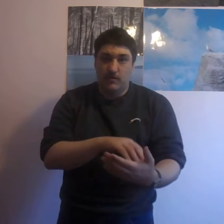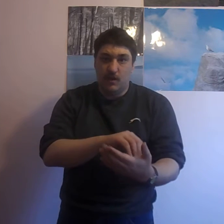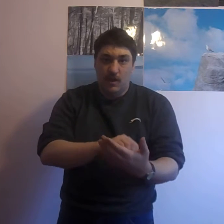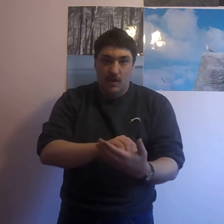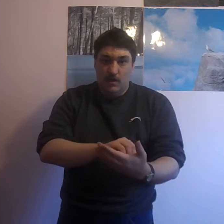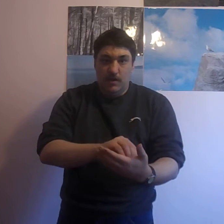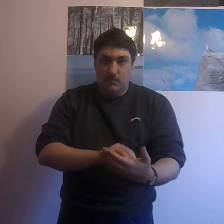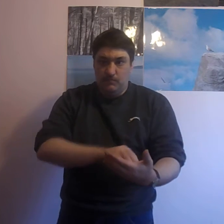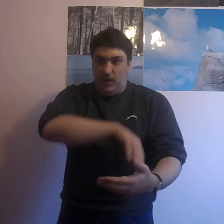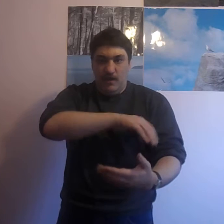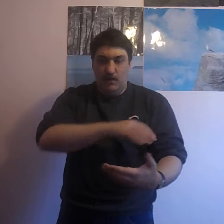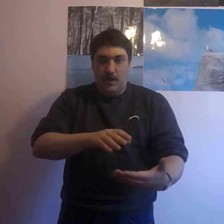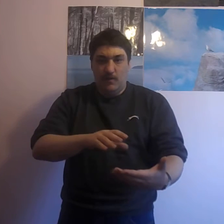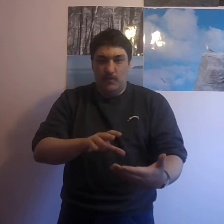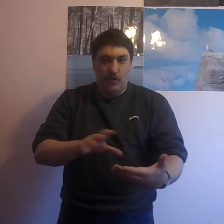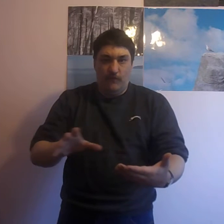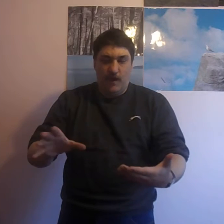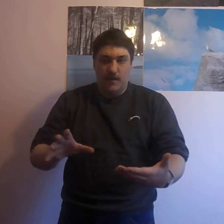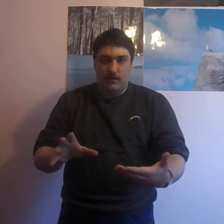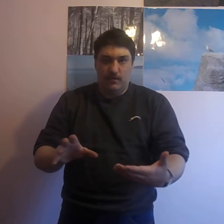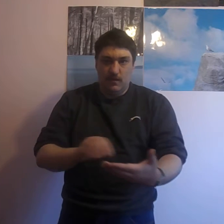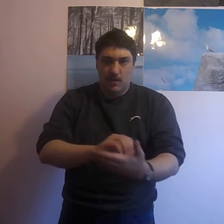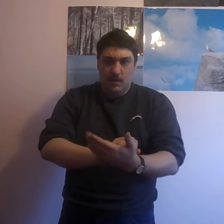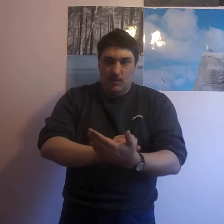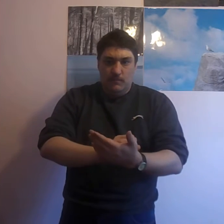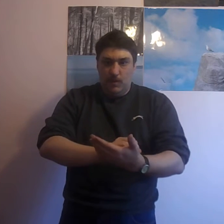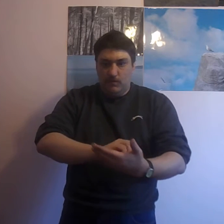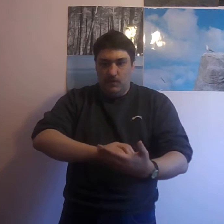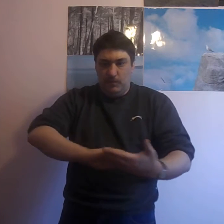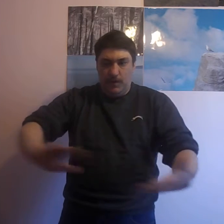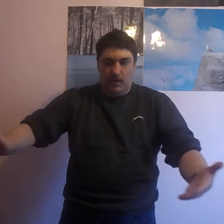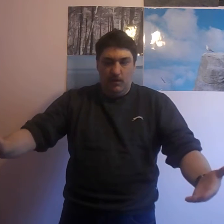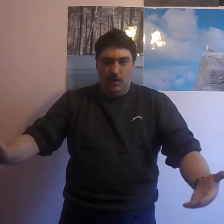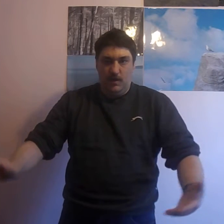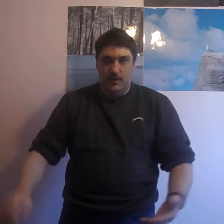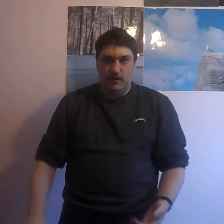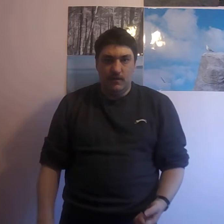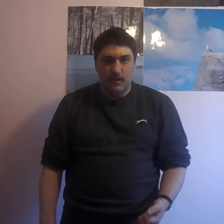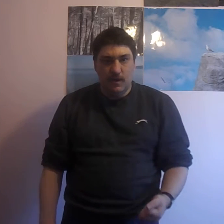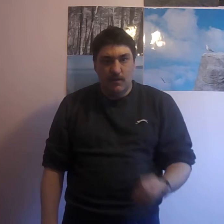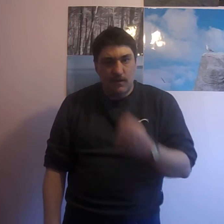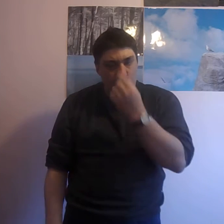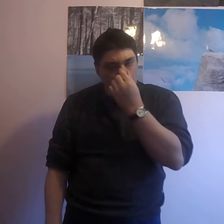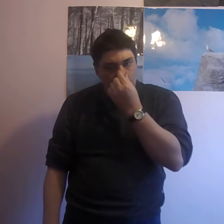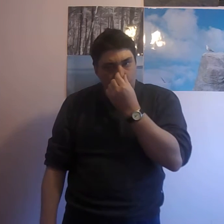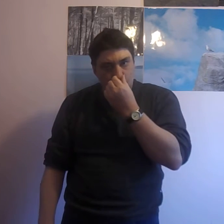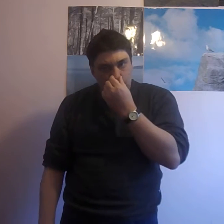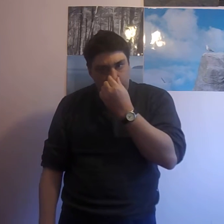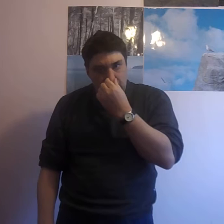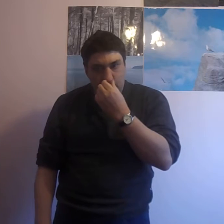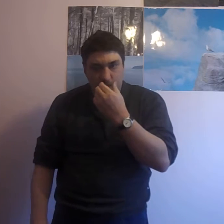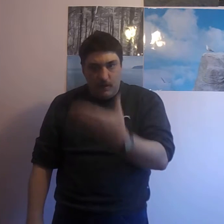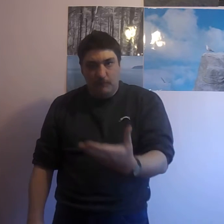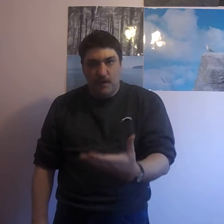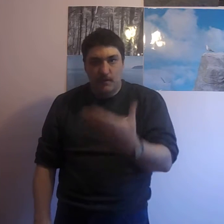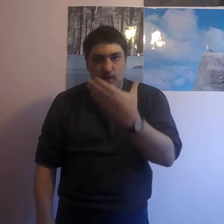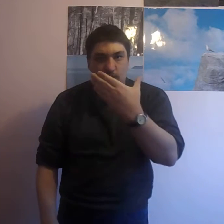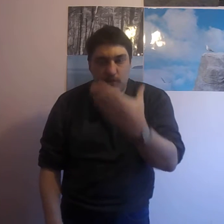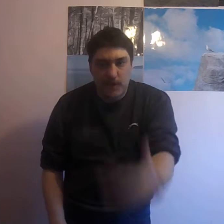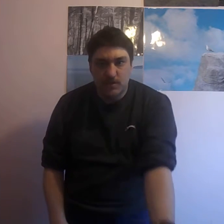you know play online with your friends multiplayer online you know it was made a big deal of because it was a special